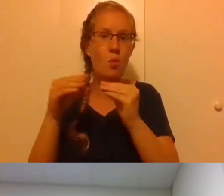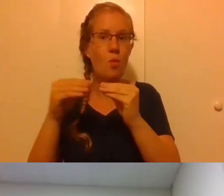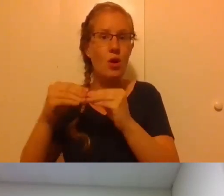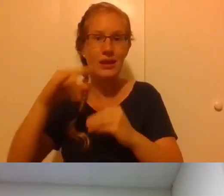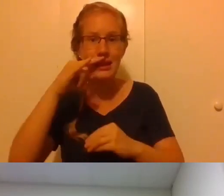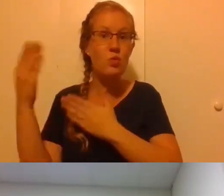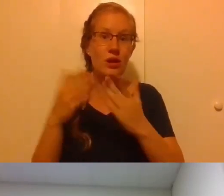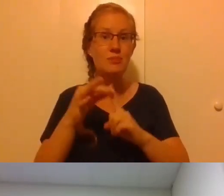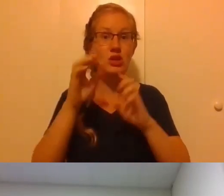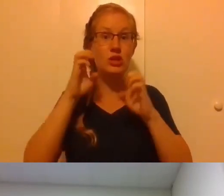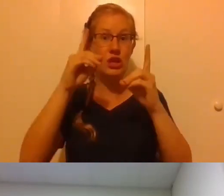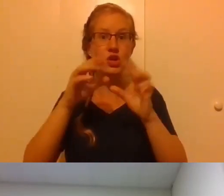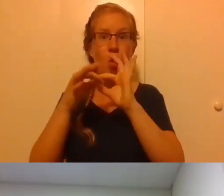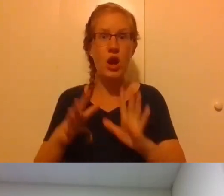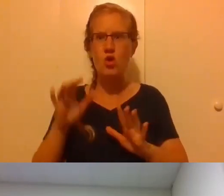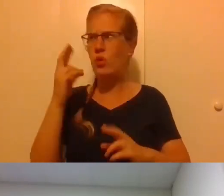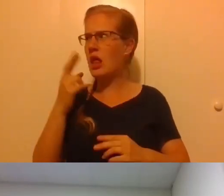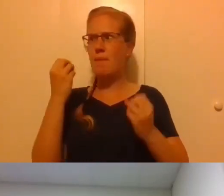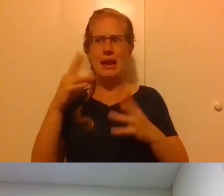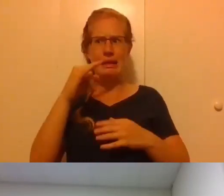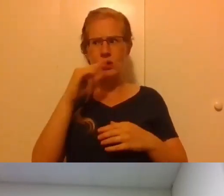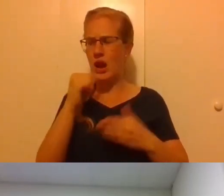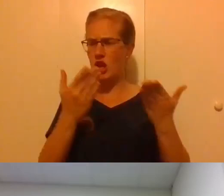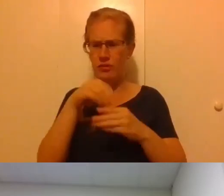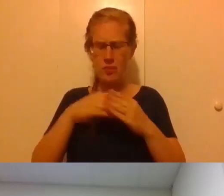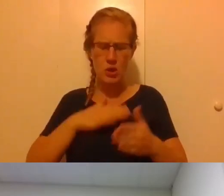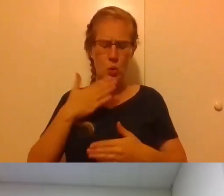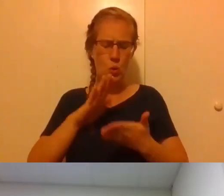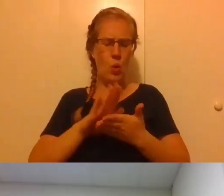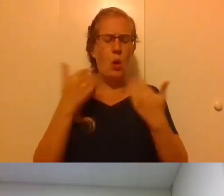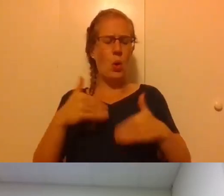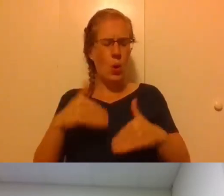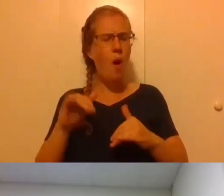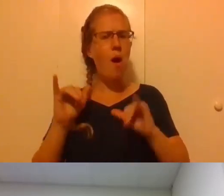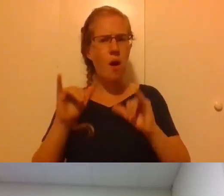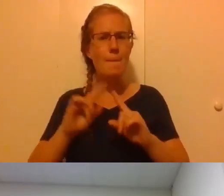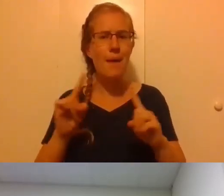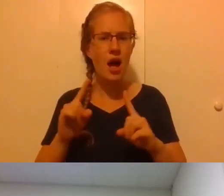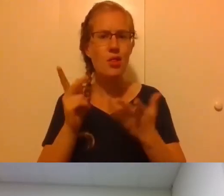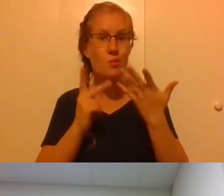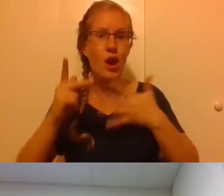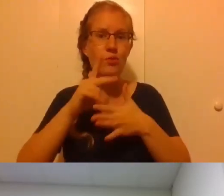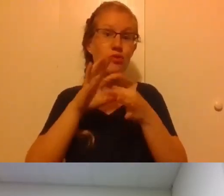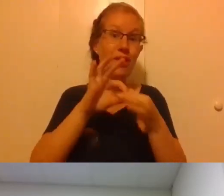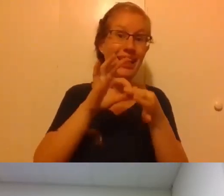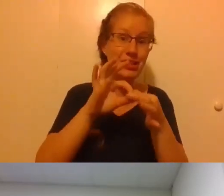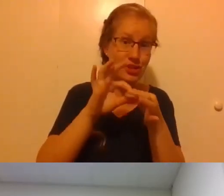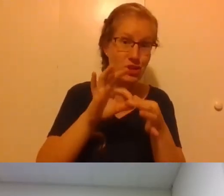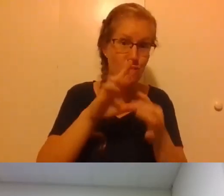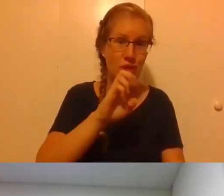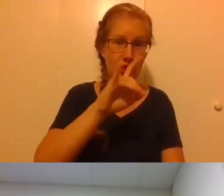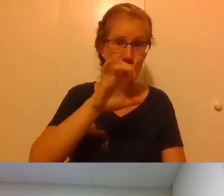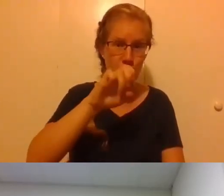ed coordinator and you realize how many kids weren't being served in the school. But, but it does, I think, the priority of relationship and the priority of, of,